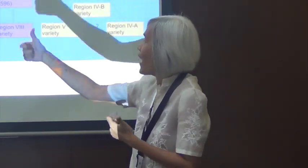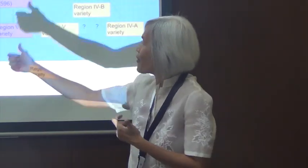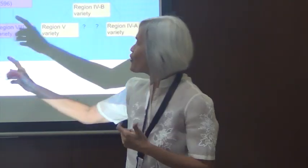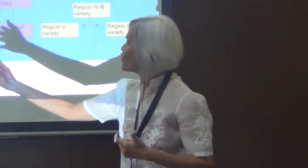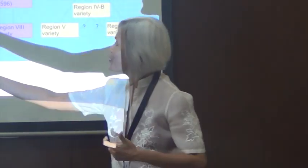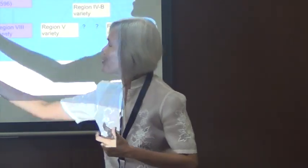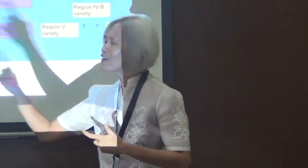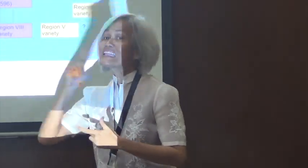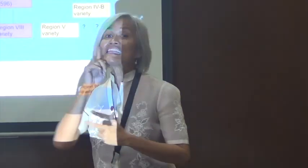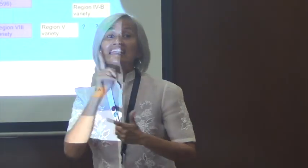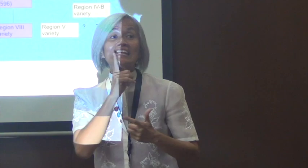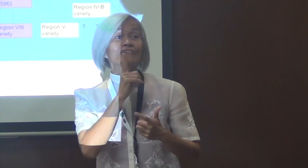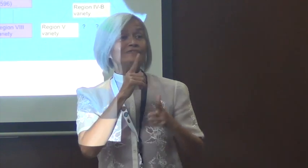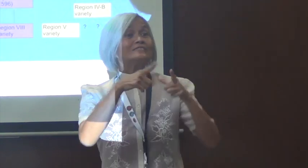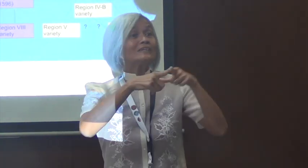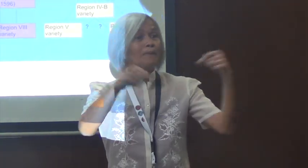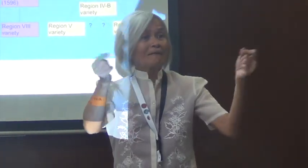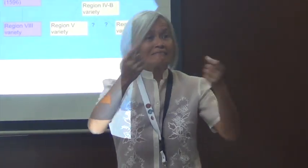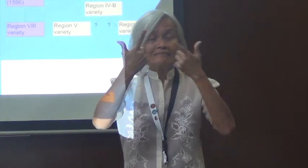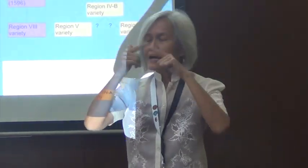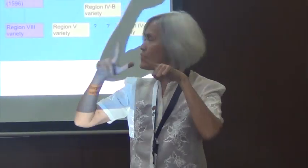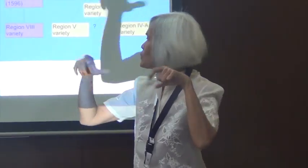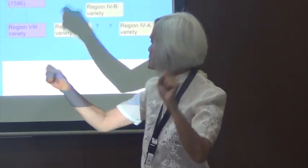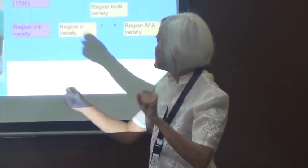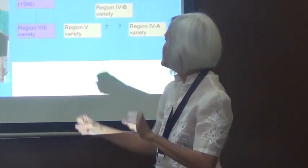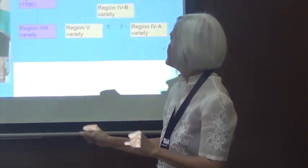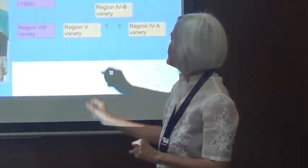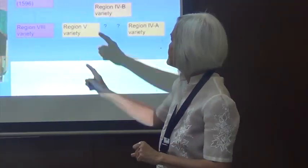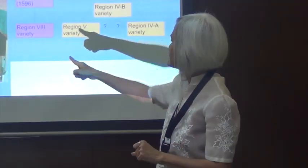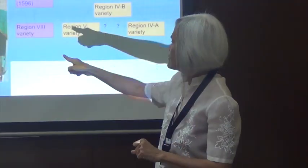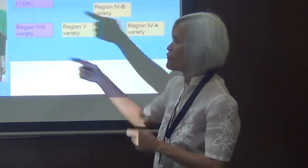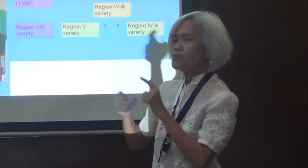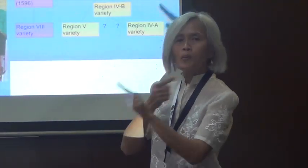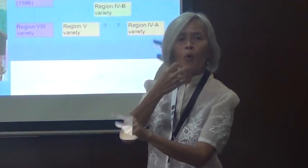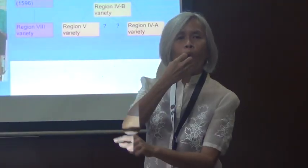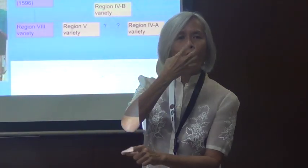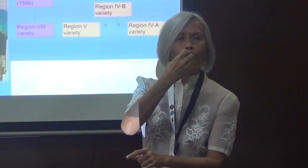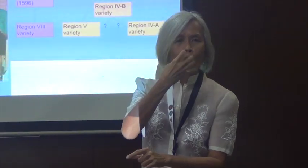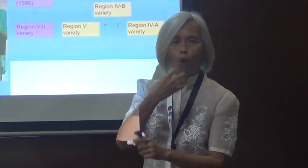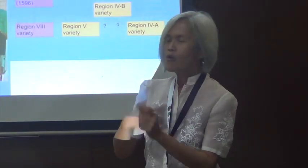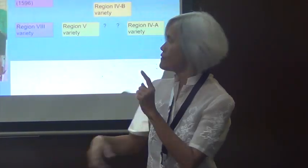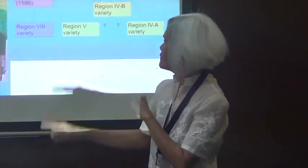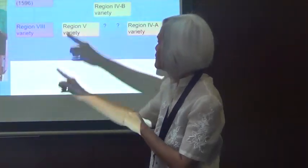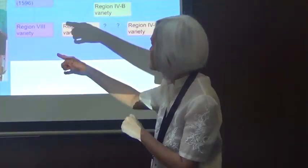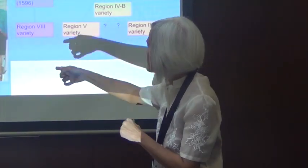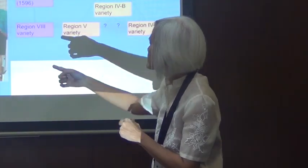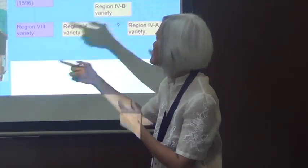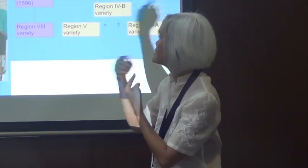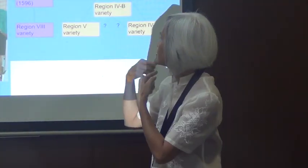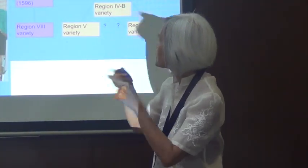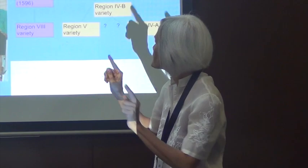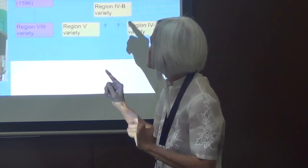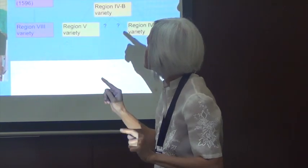And so you'd find also a dead Japanese linguist. Someone from Hong Kong.